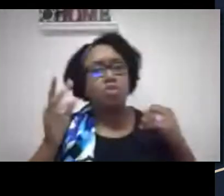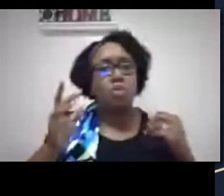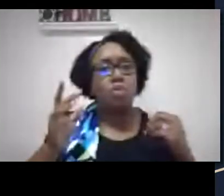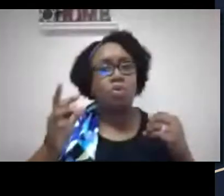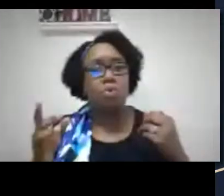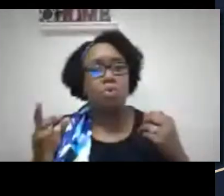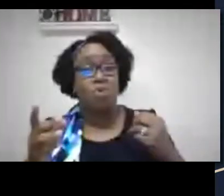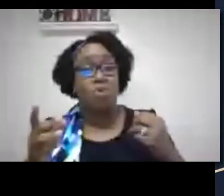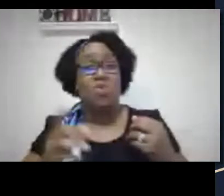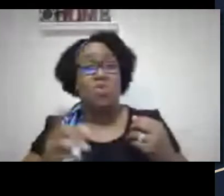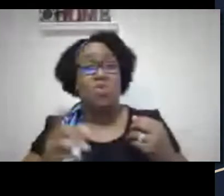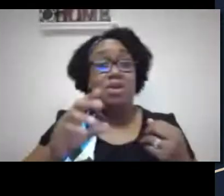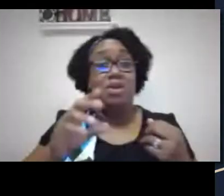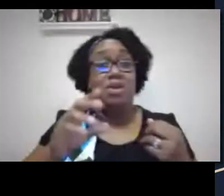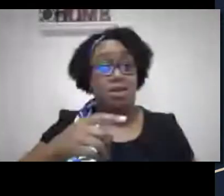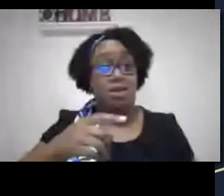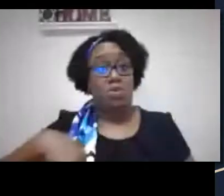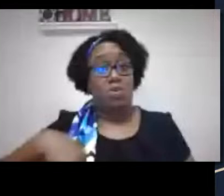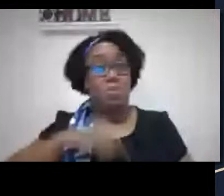the parents.